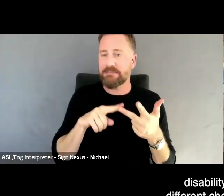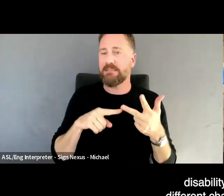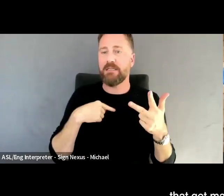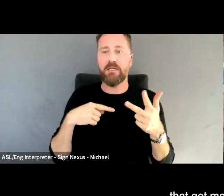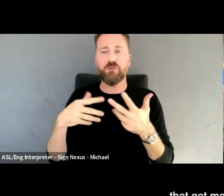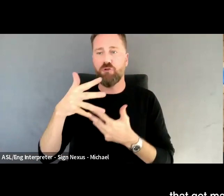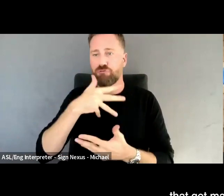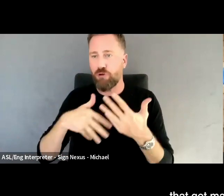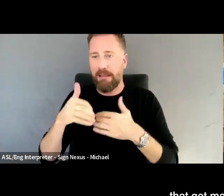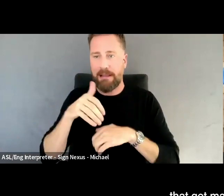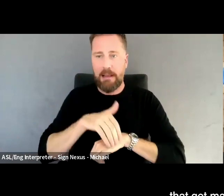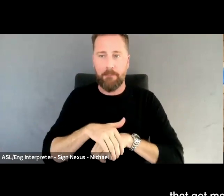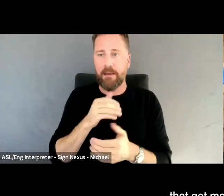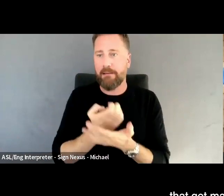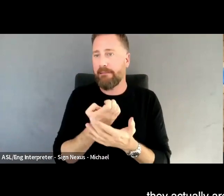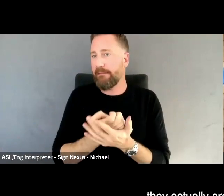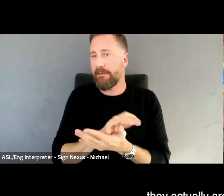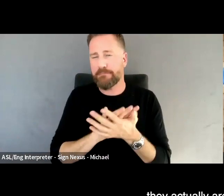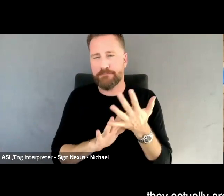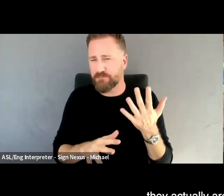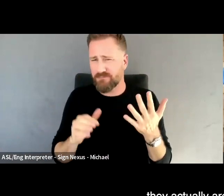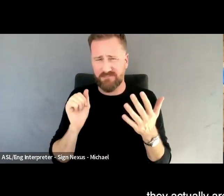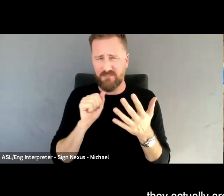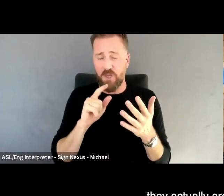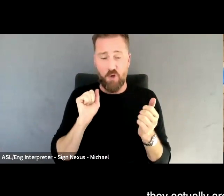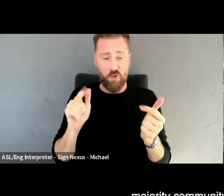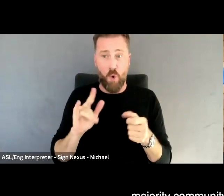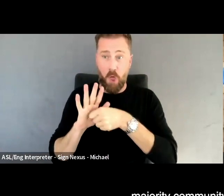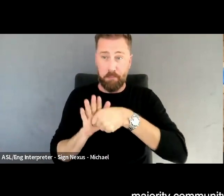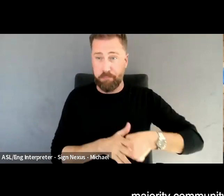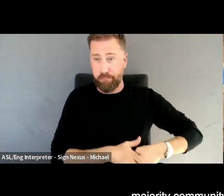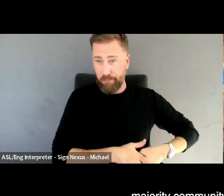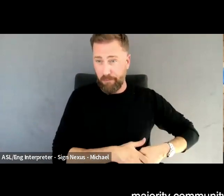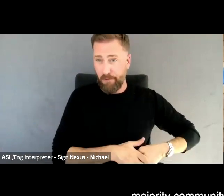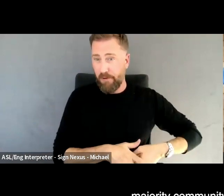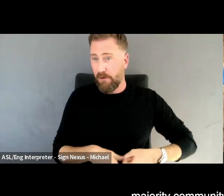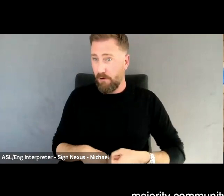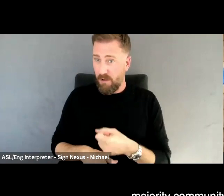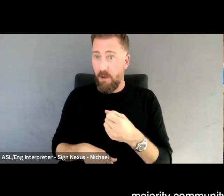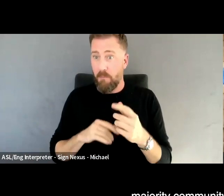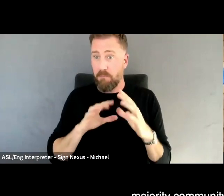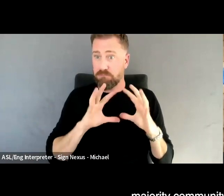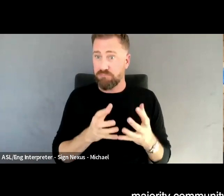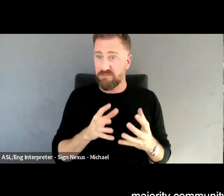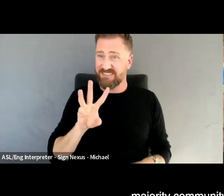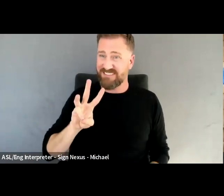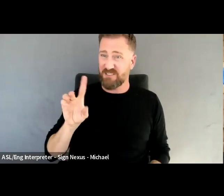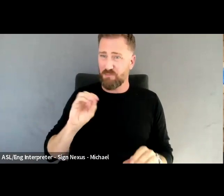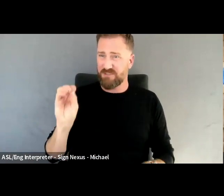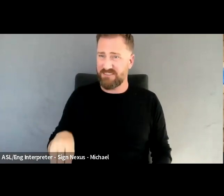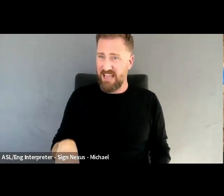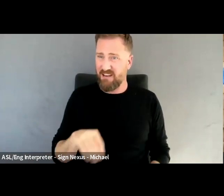characteristics that get marginalised, they actually are the significant majority community brought together.